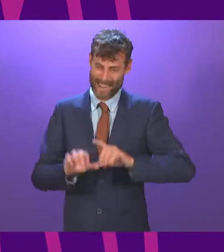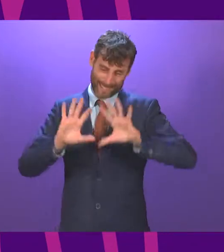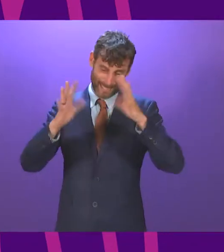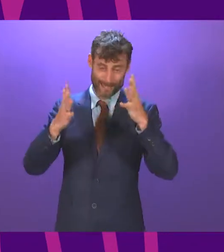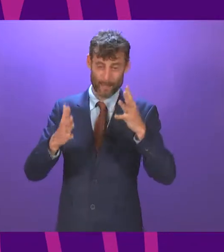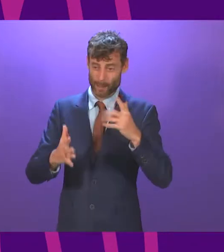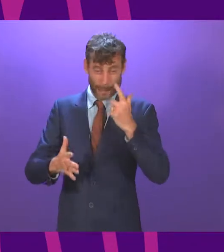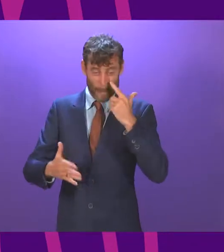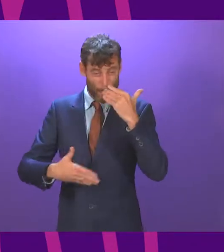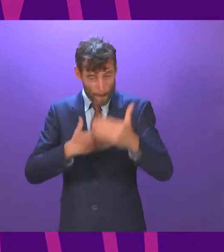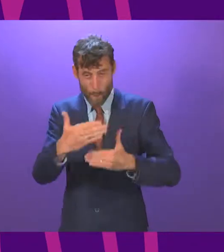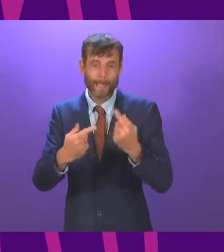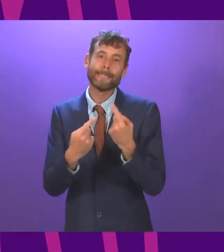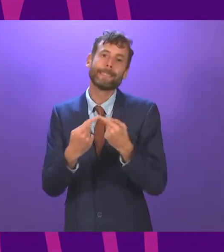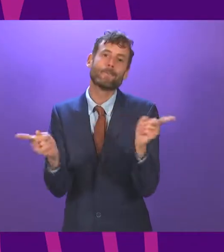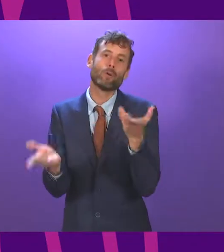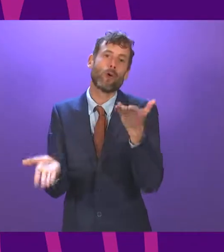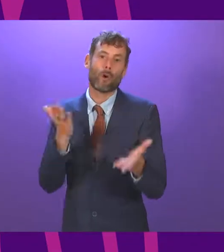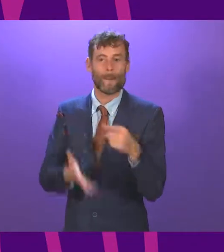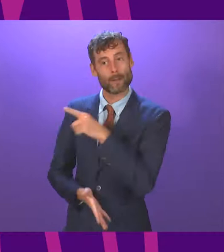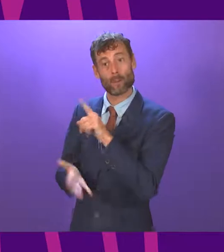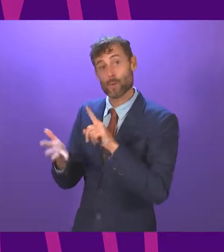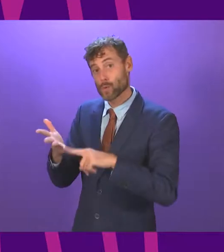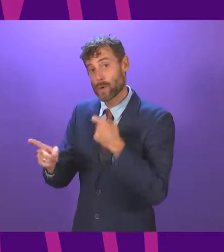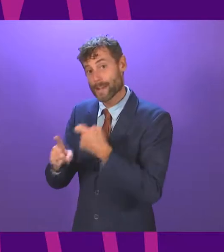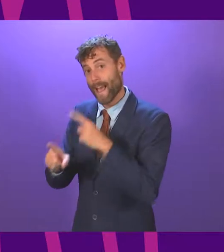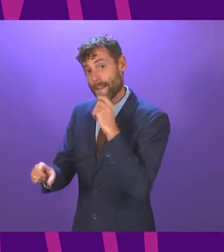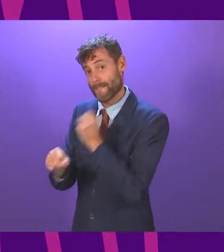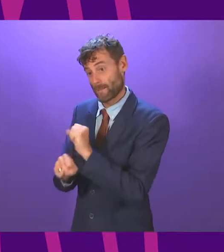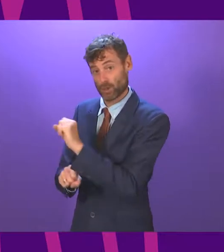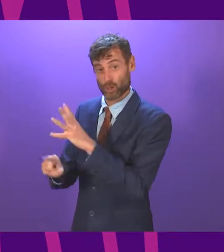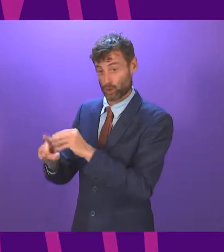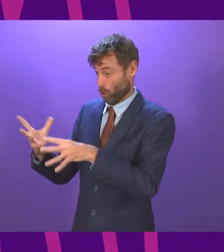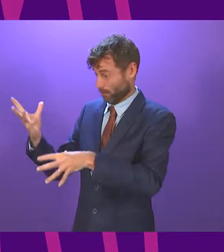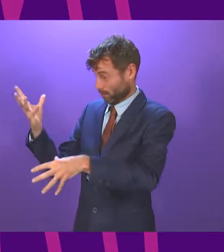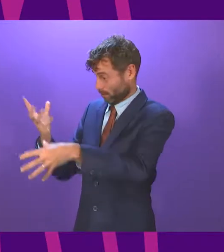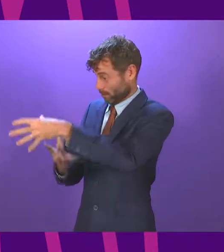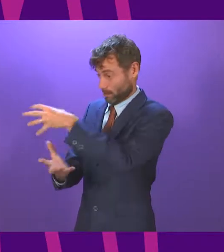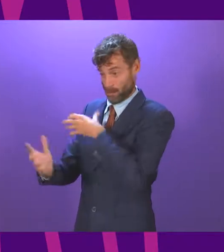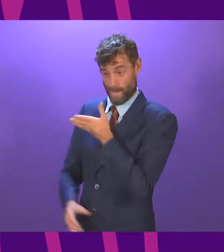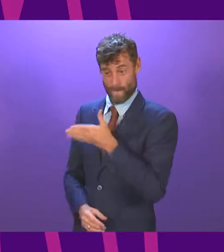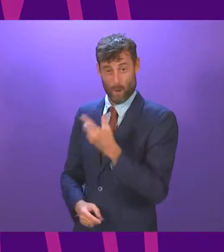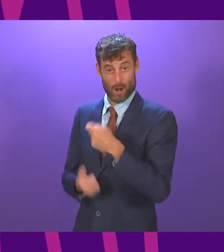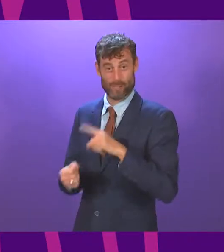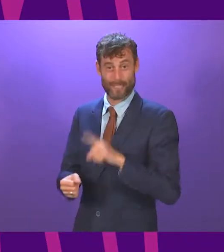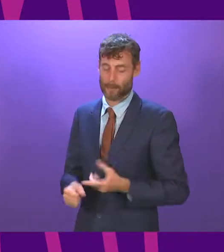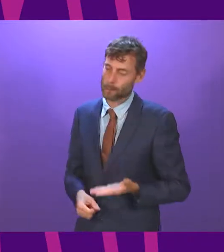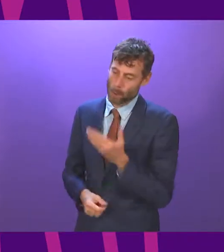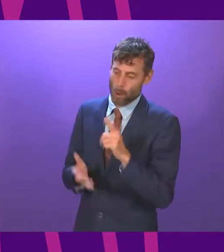chaos we see from the Tories at Westminster. Thank you. Thank you, Mr McMillan. I now call Oliver